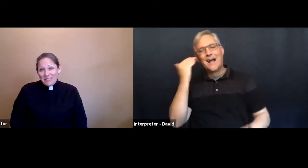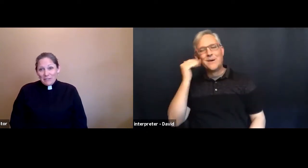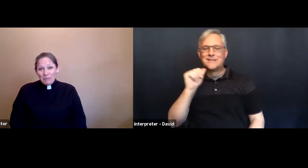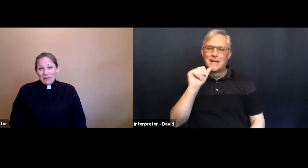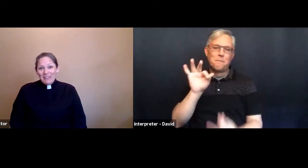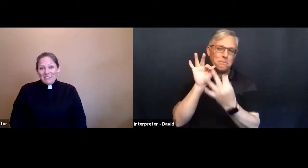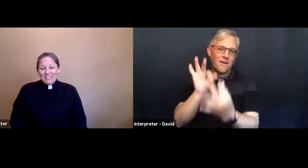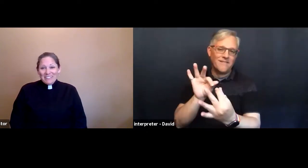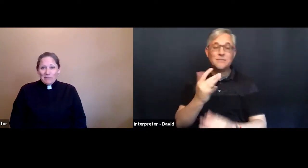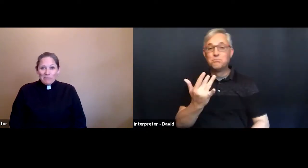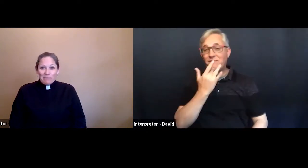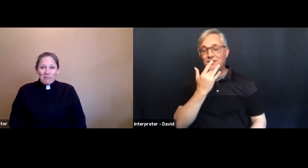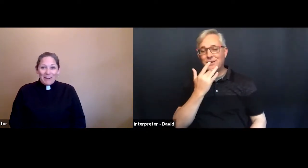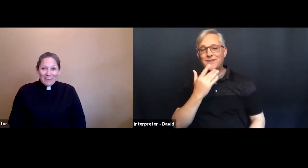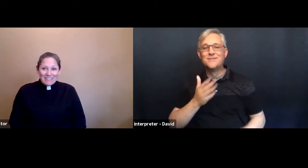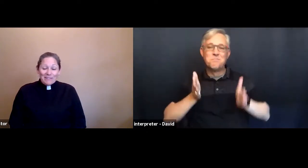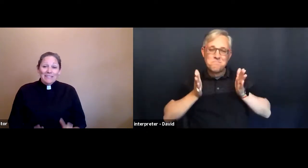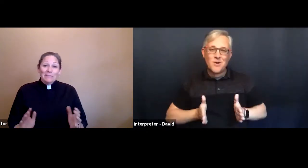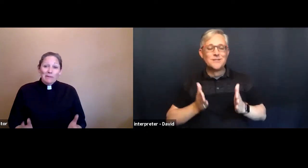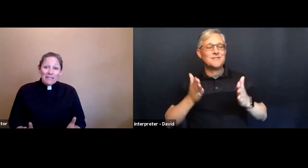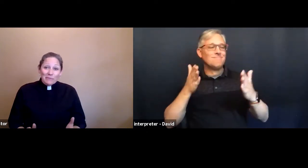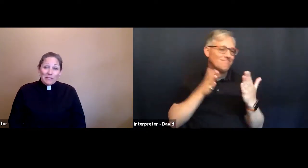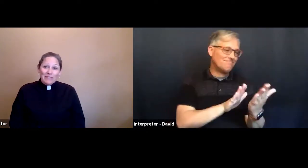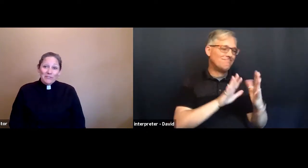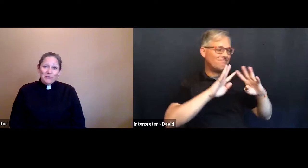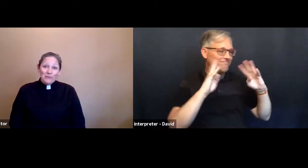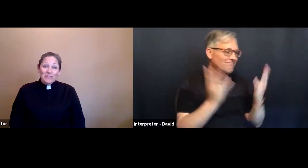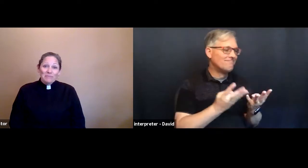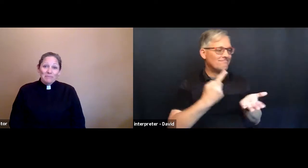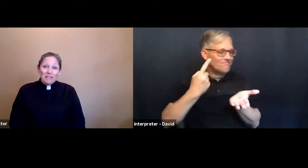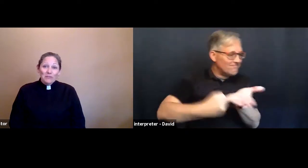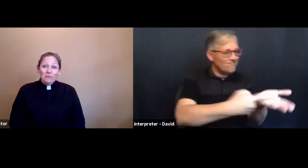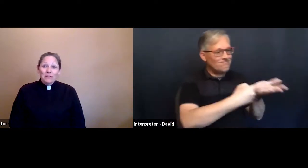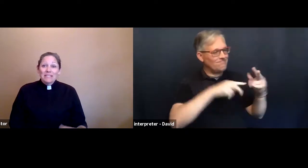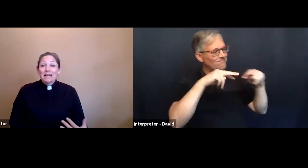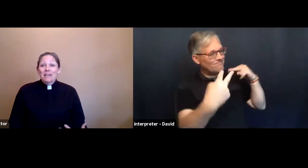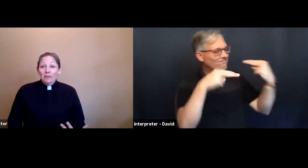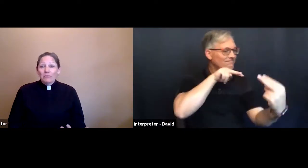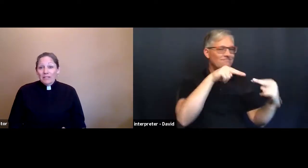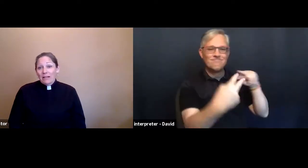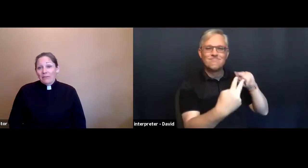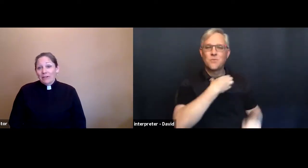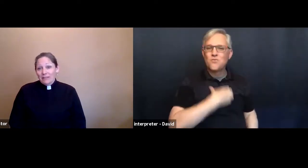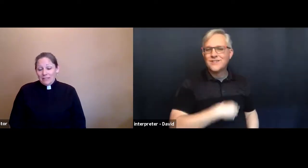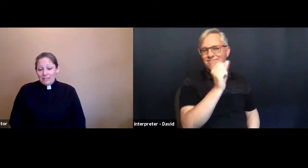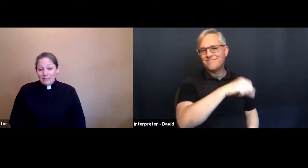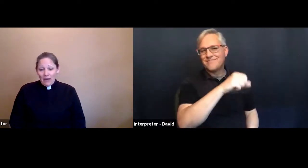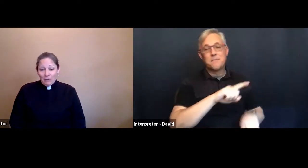experience, but it's the best that we can do to make sure we're taking care of one another in this time.